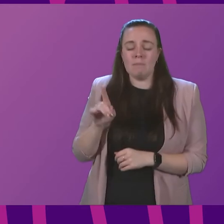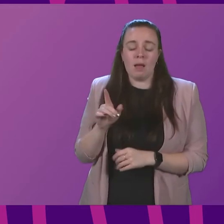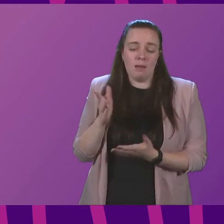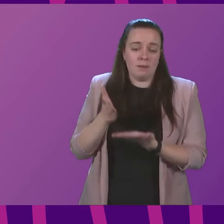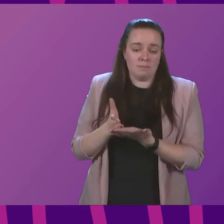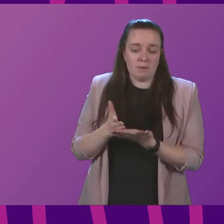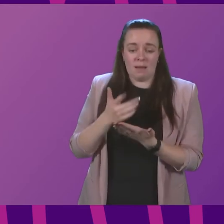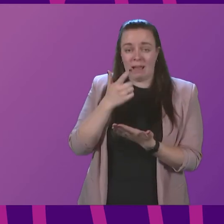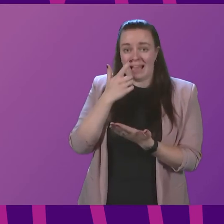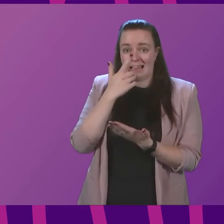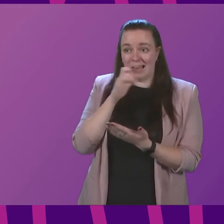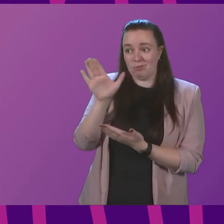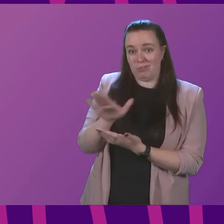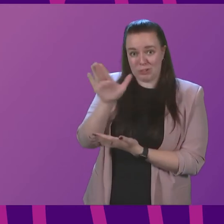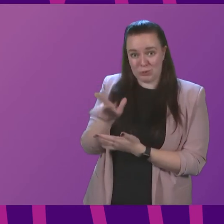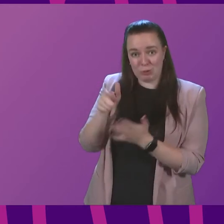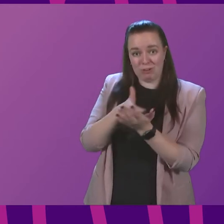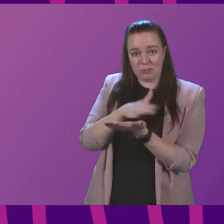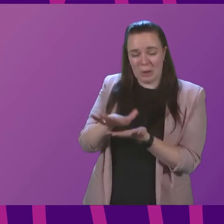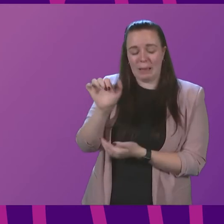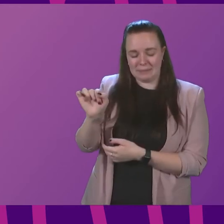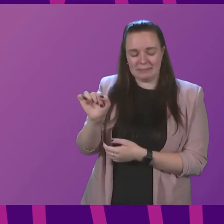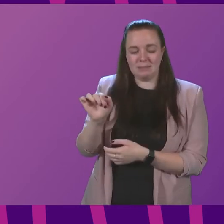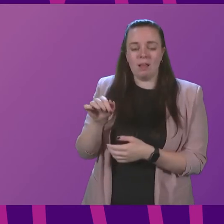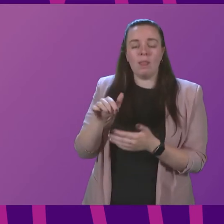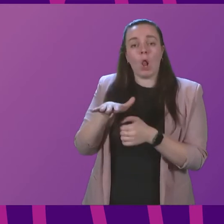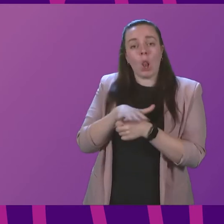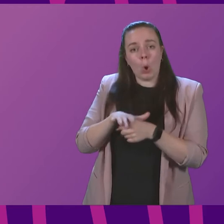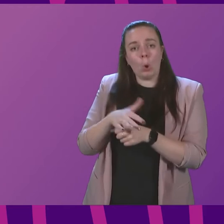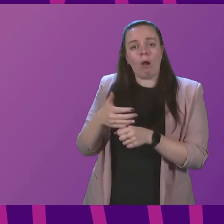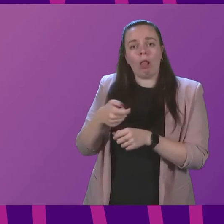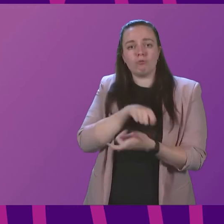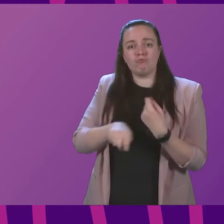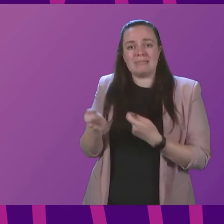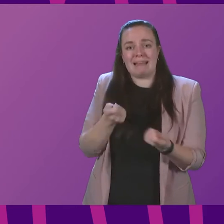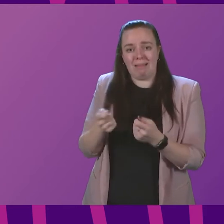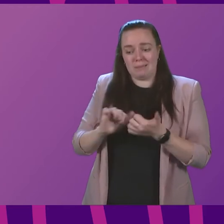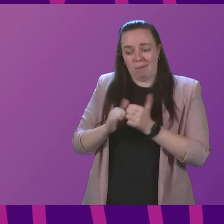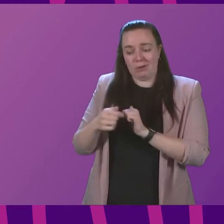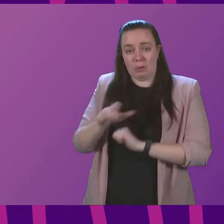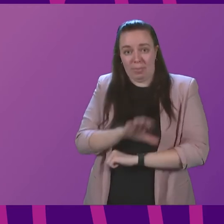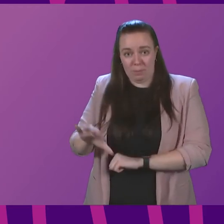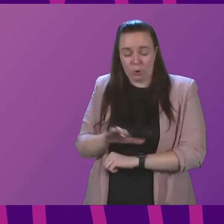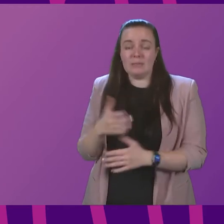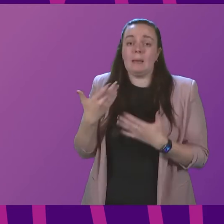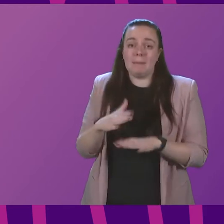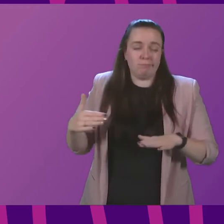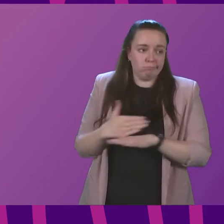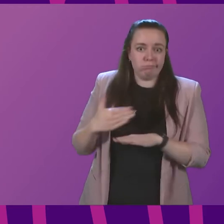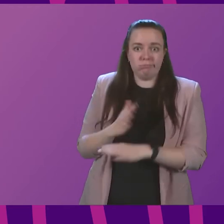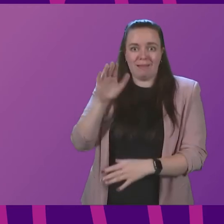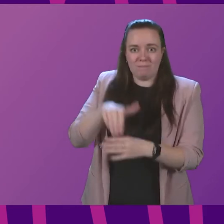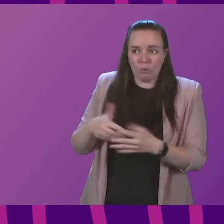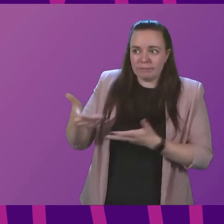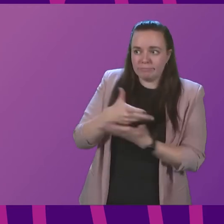I can assure Rachel Hamilton that the local resilience partnership in the borders has been actively involved in